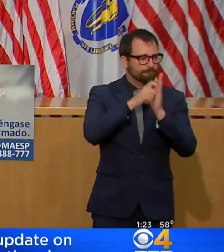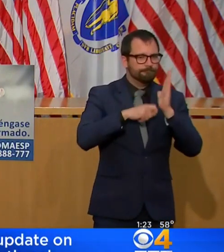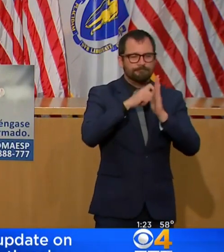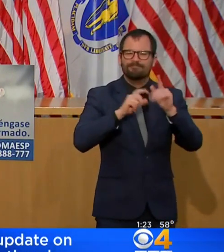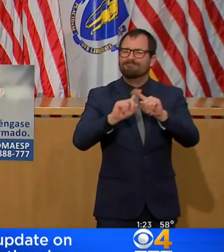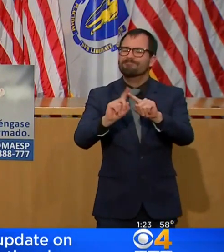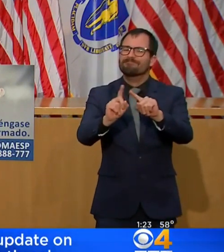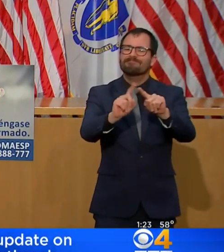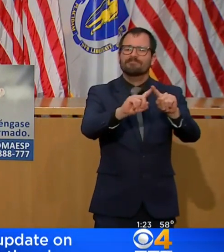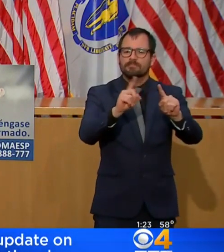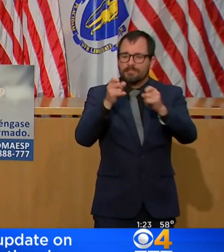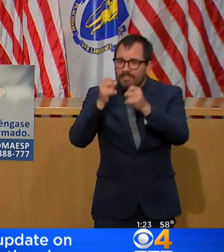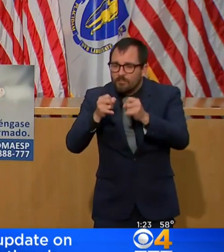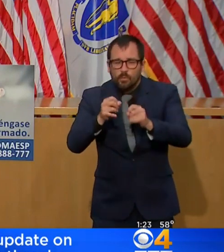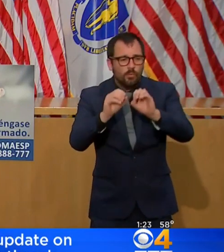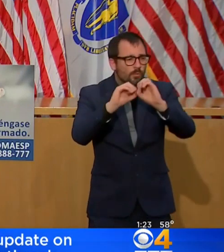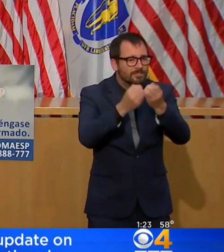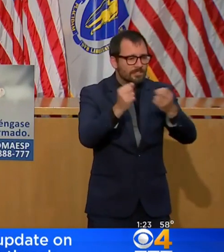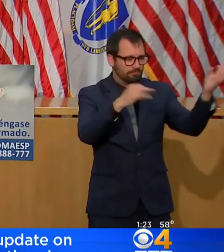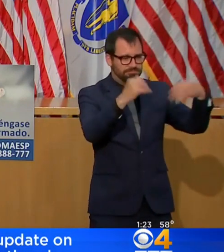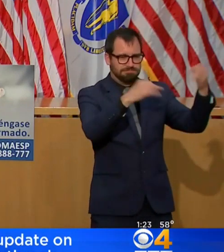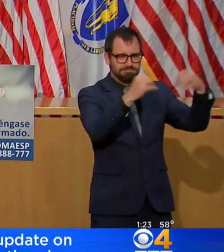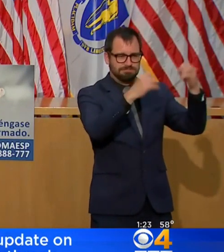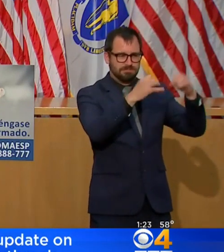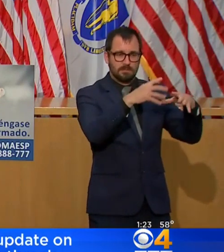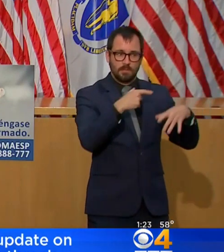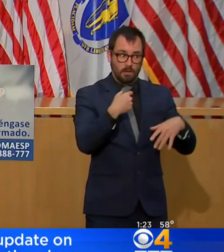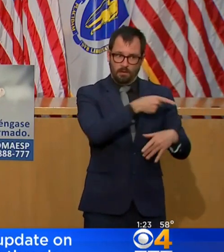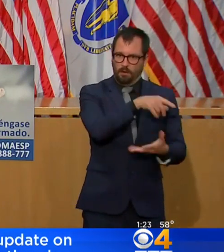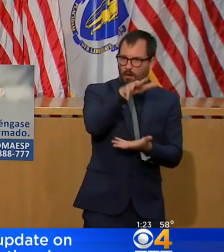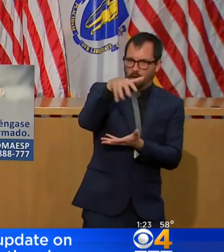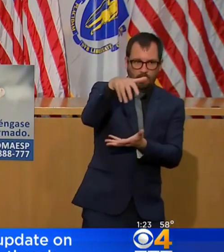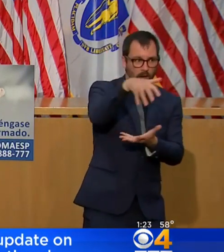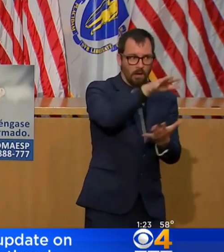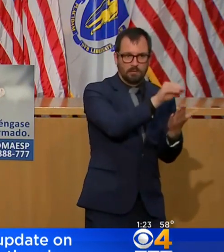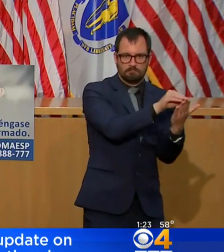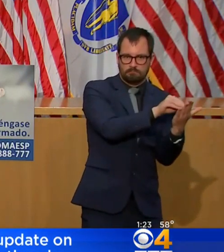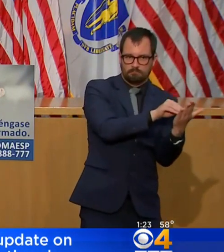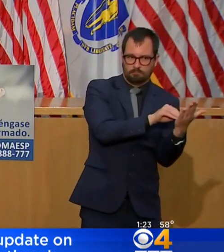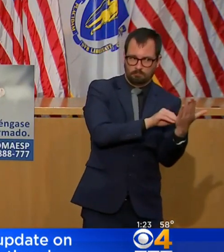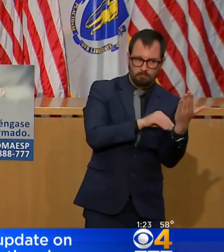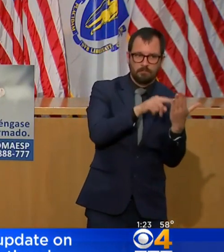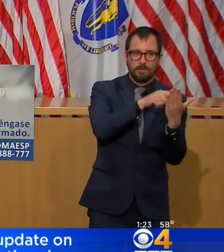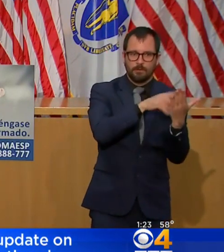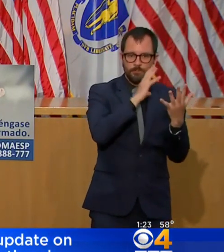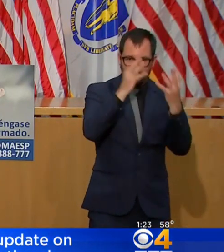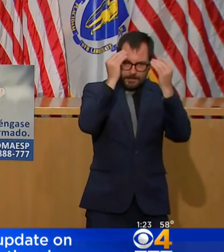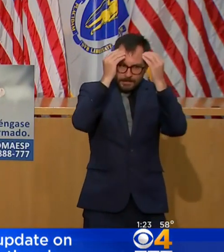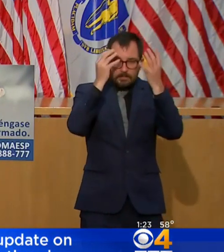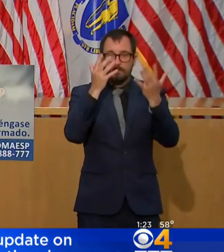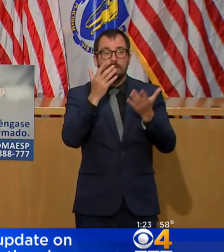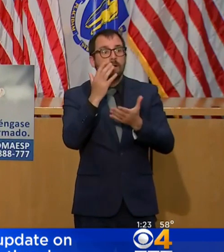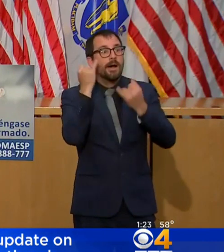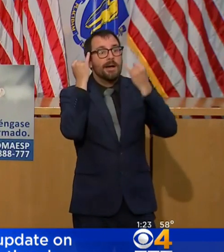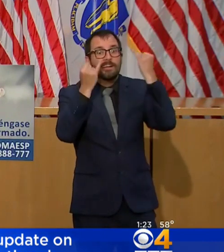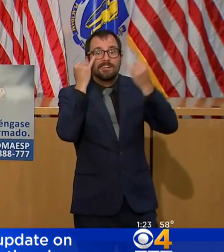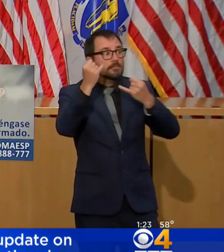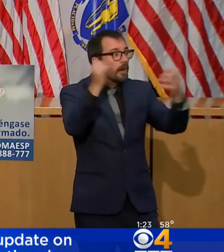many participants that have taken the time to engage in these discussions and share their ideas with the commission, the board.